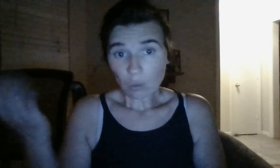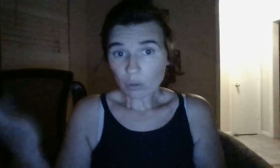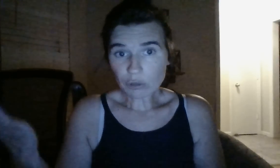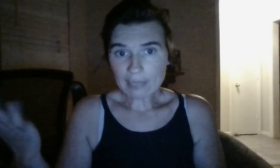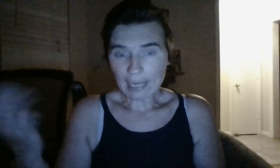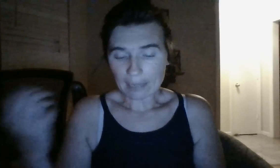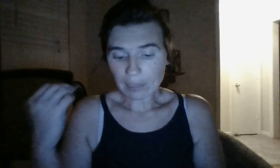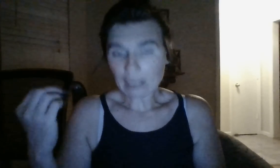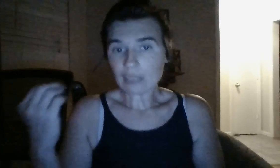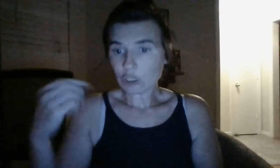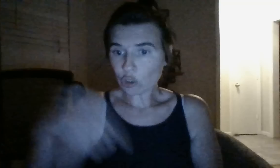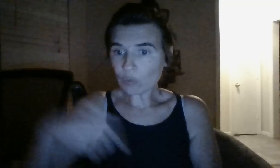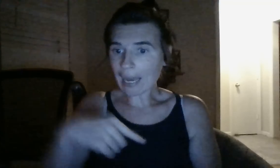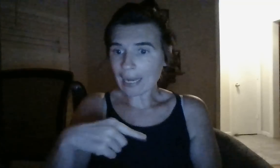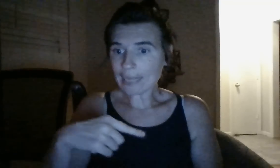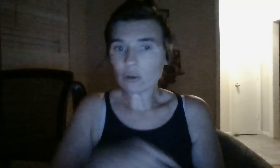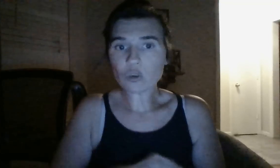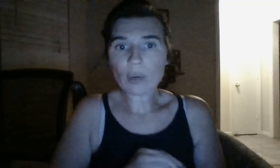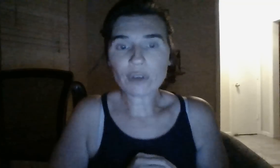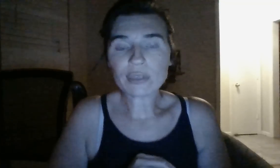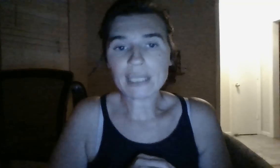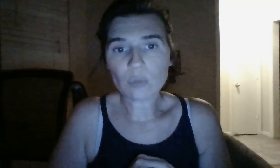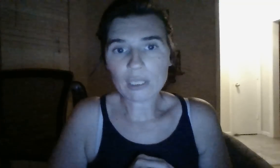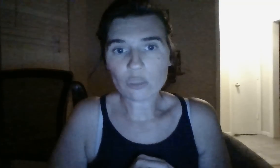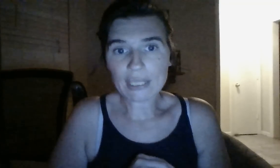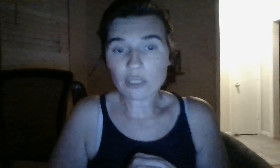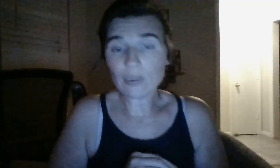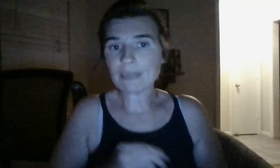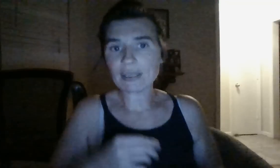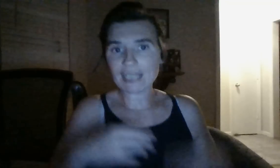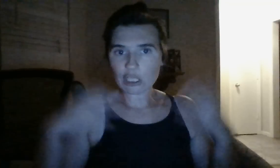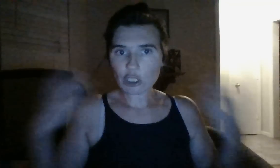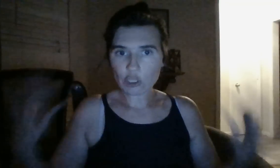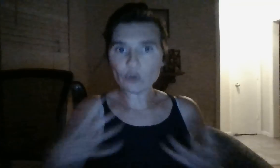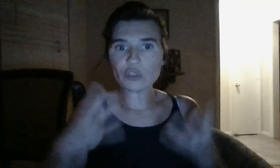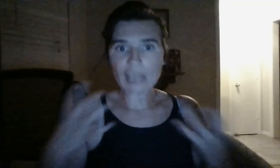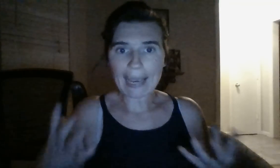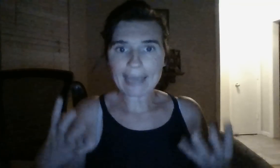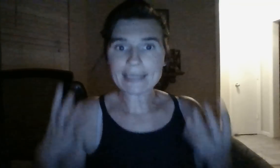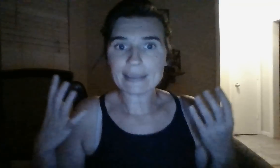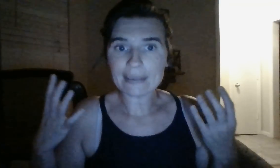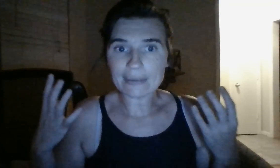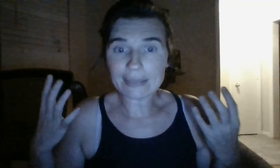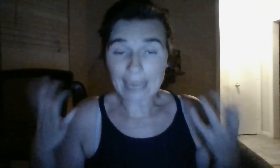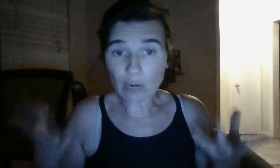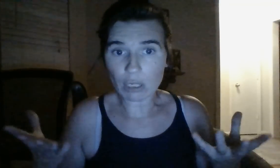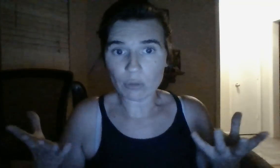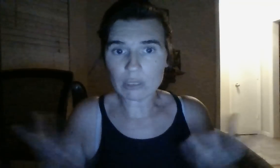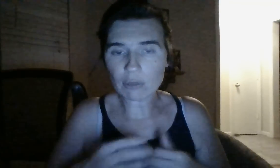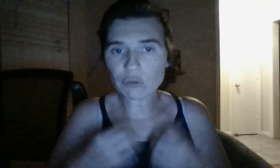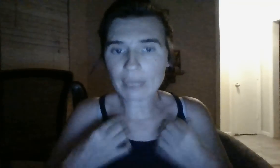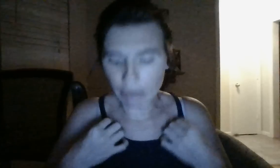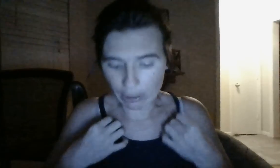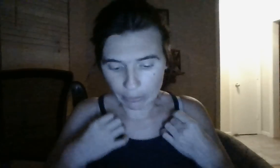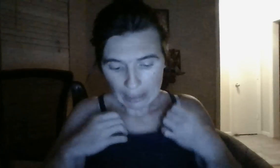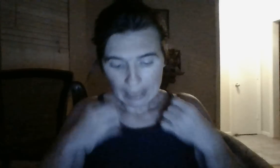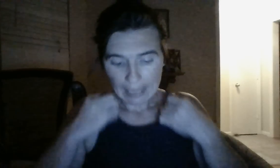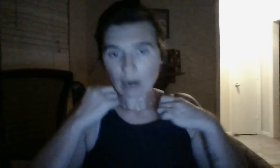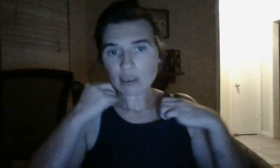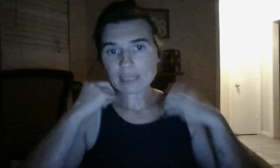Or, dreamscape. But, tonight. On, 12, 13, 20, 22. He's about to get a huge ass download. Spiritual download. And, I heard